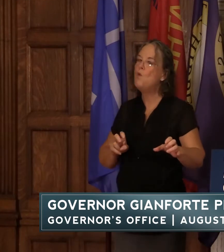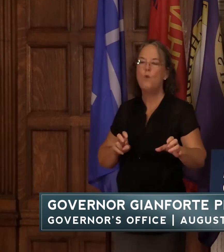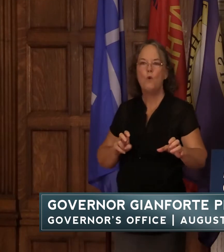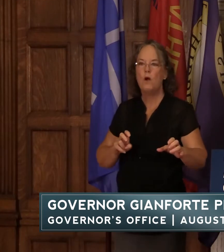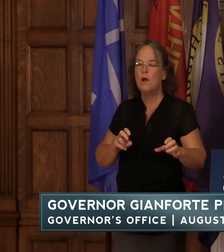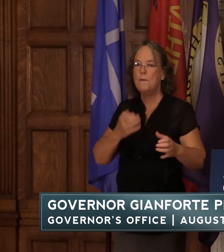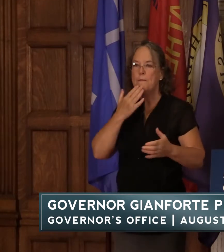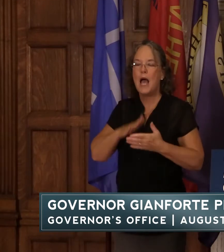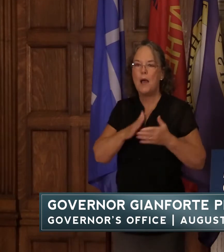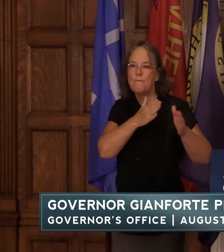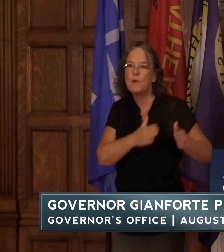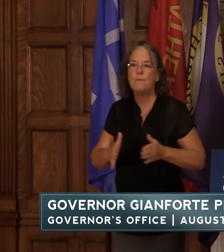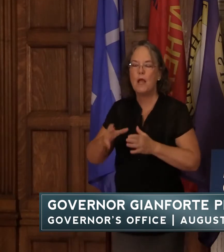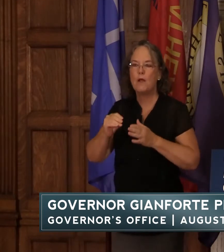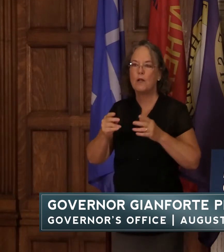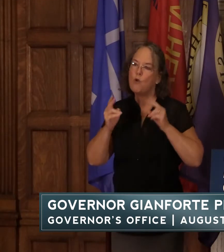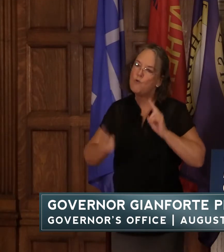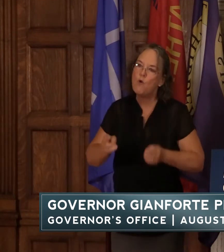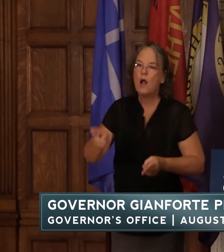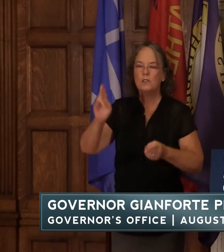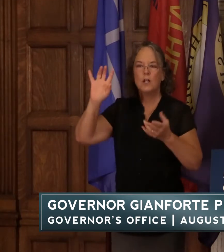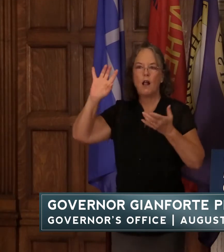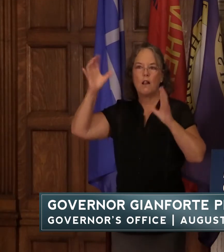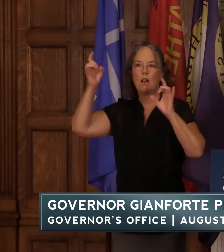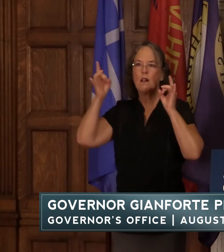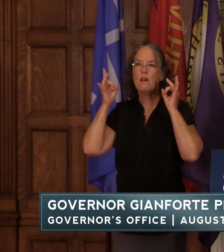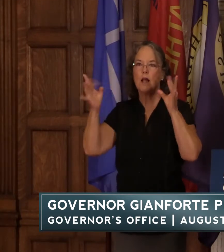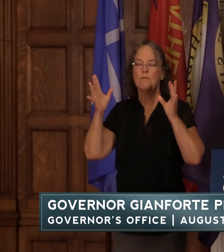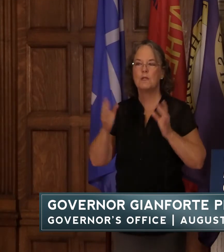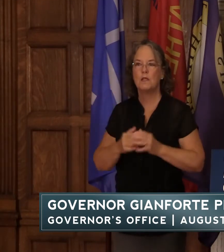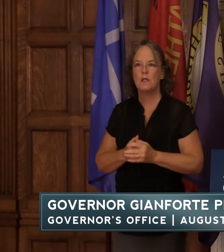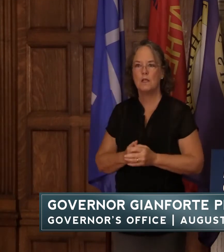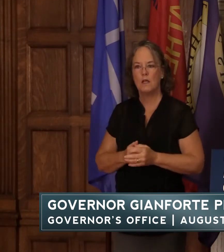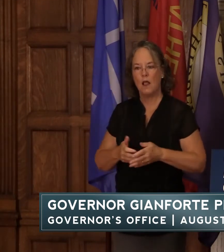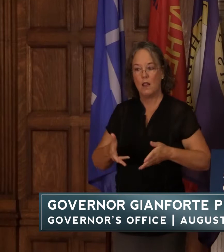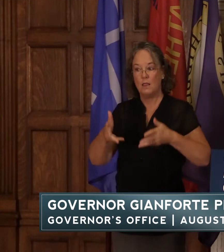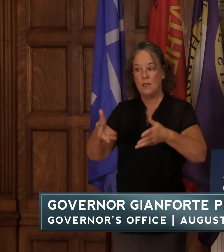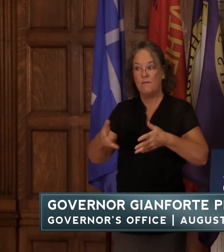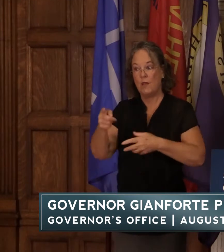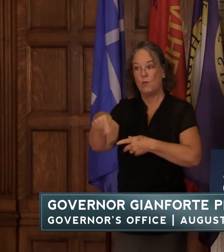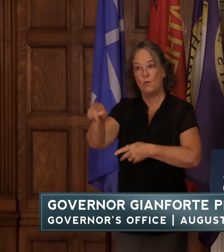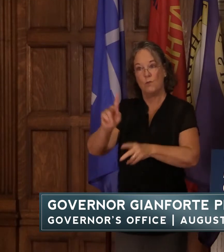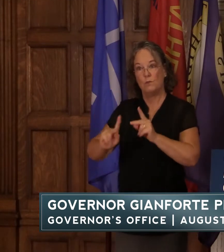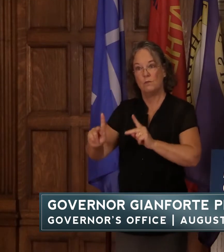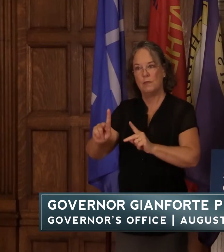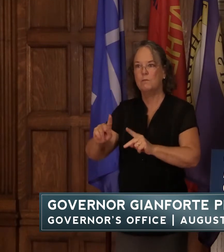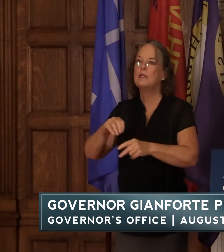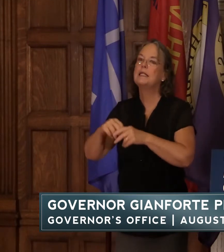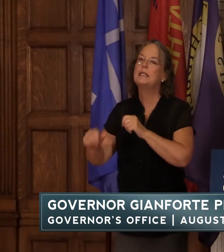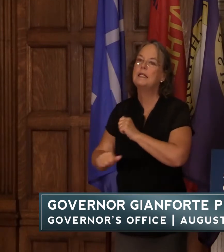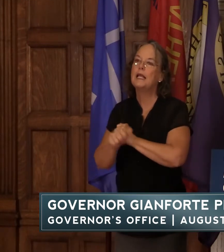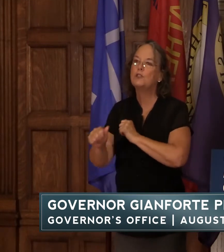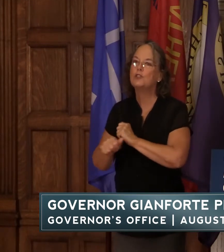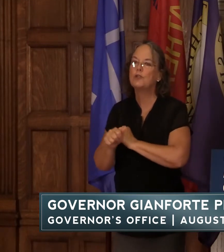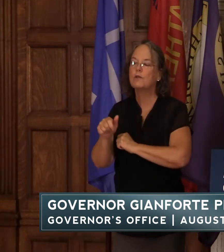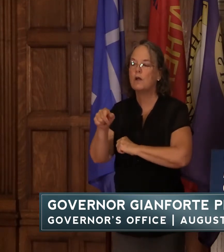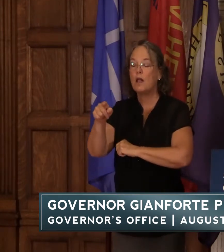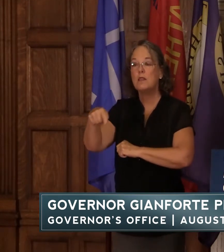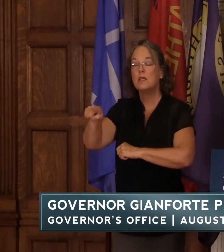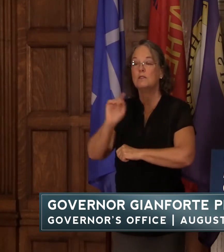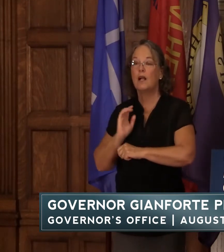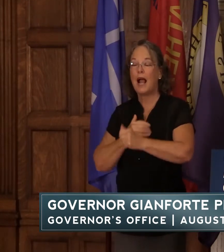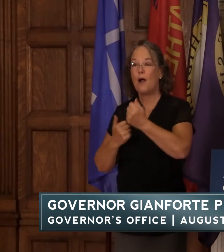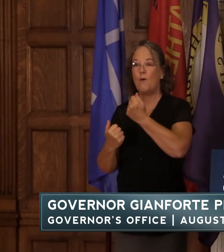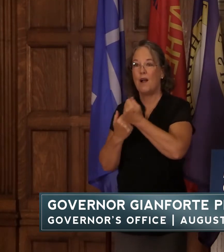and rushed calamity and it leaves many of them at risk these allies of ours